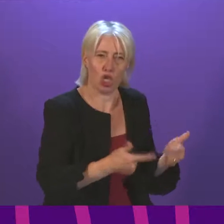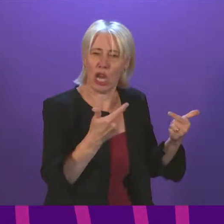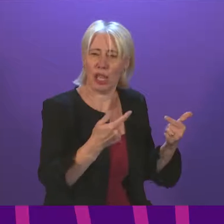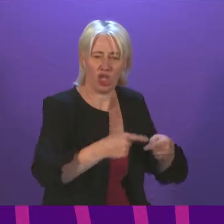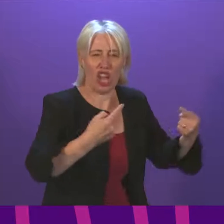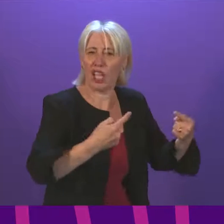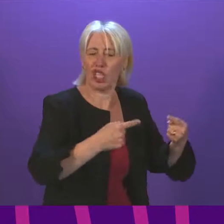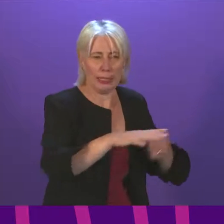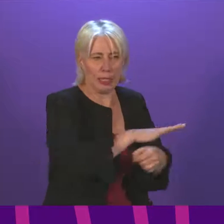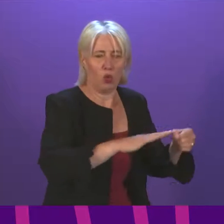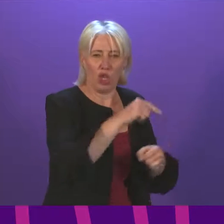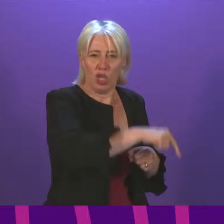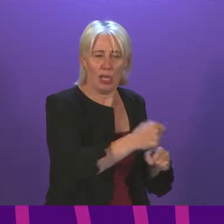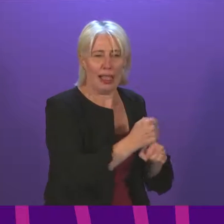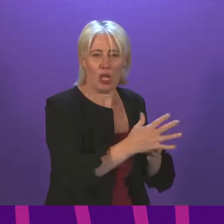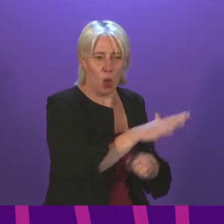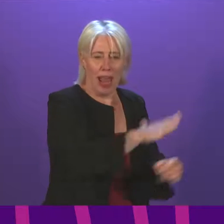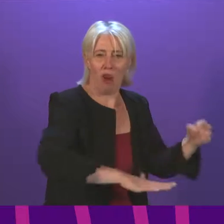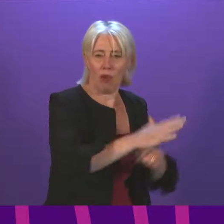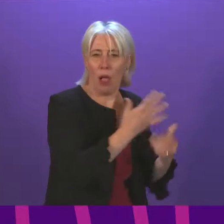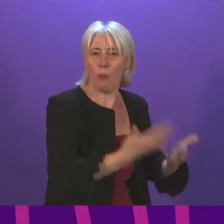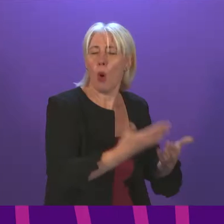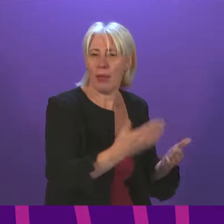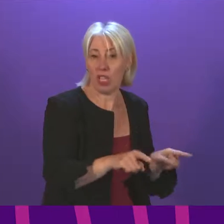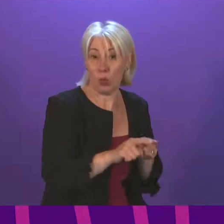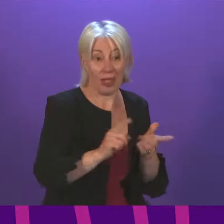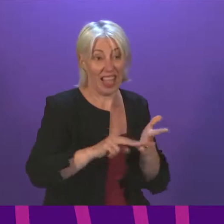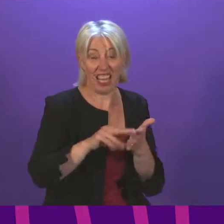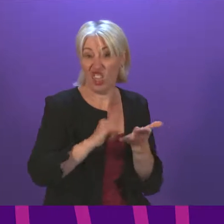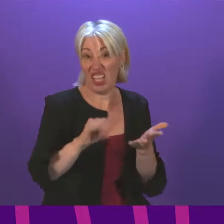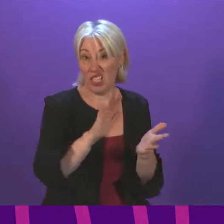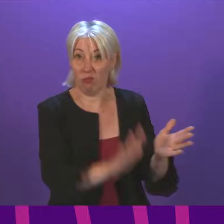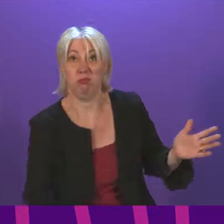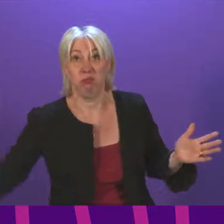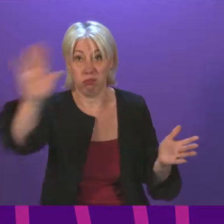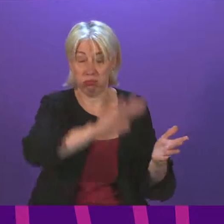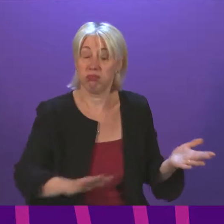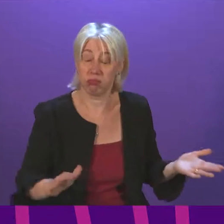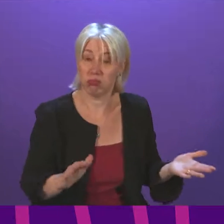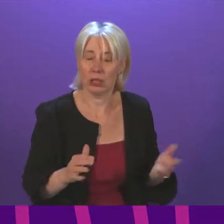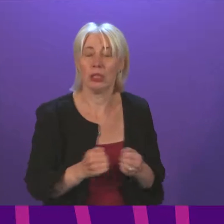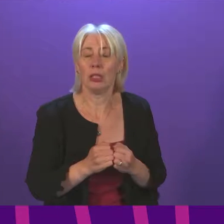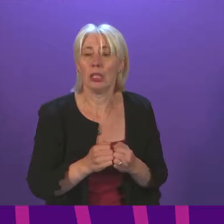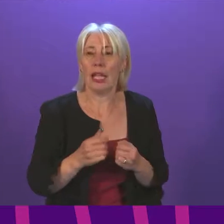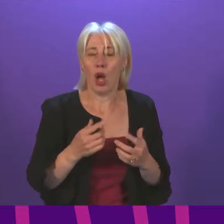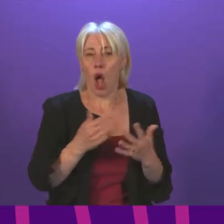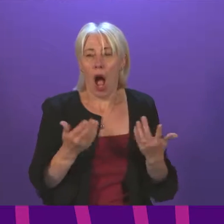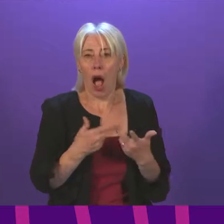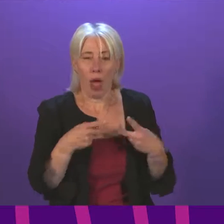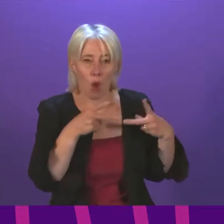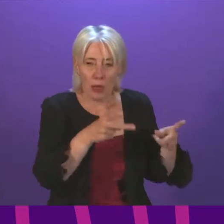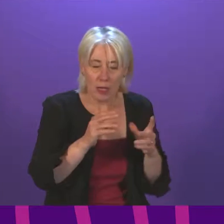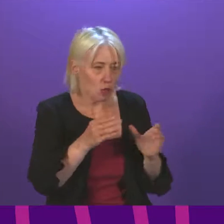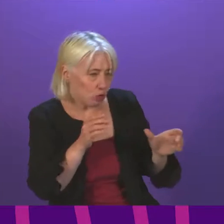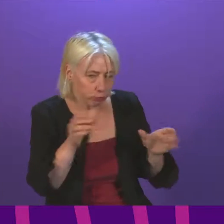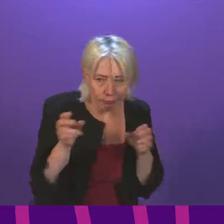NHS Greater Glasgow and Clyde and across, of course, across NHS right across the country. A range of further interventions are now